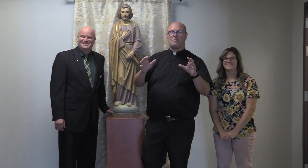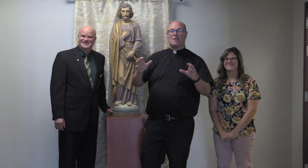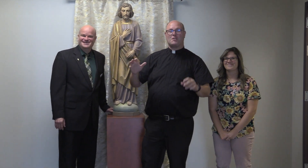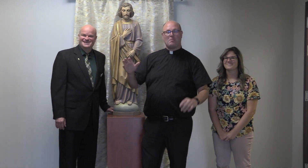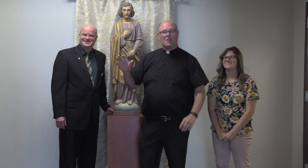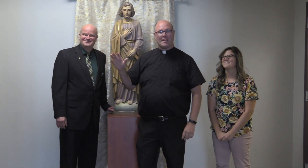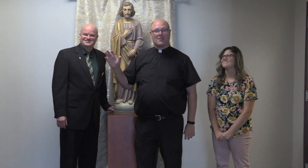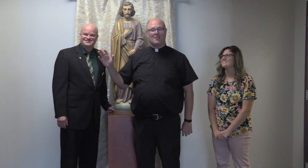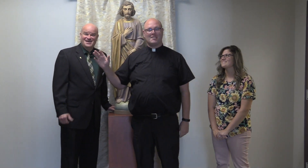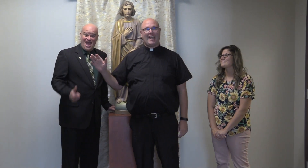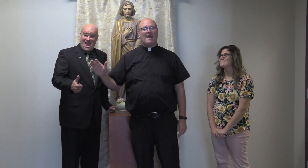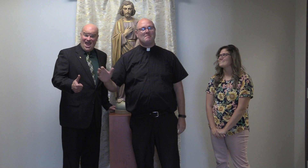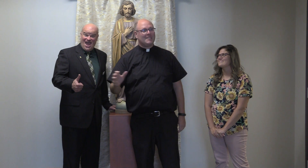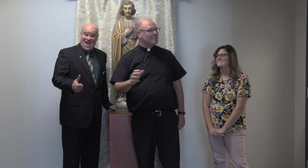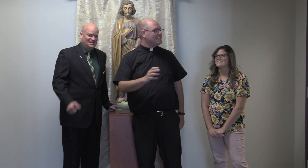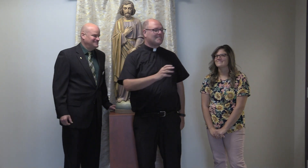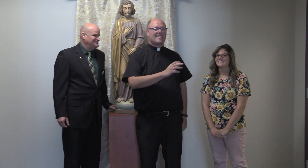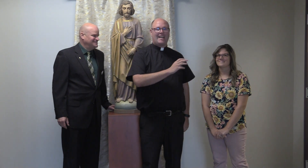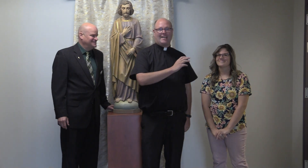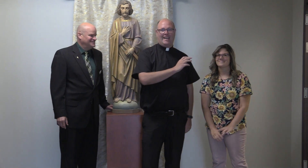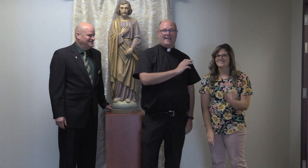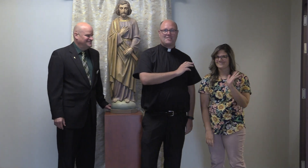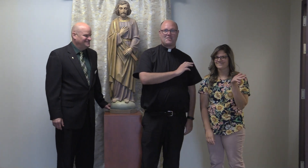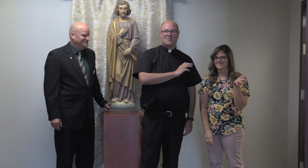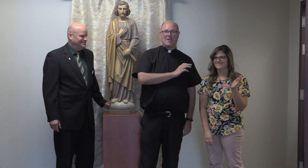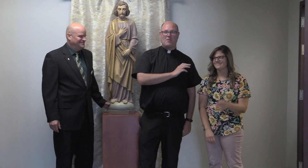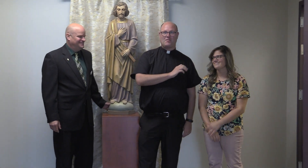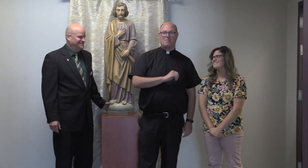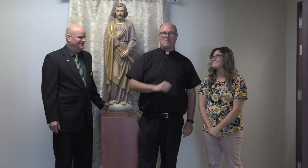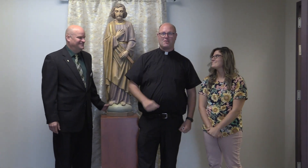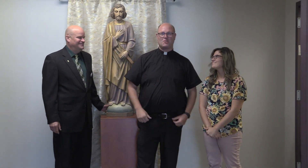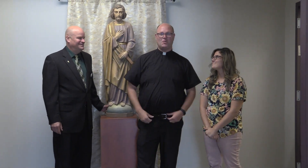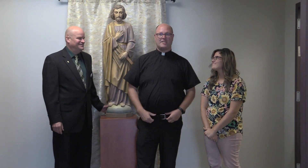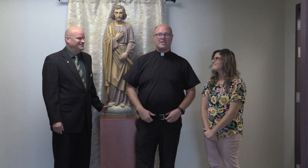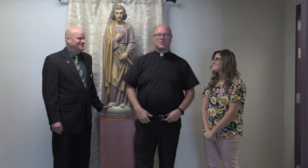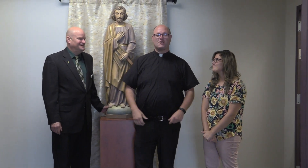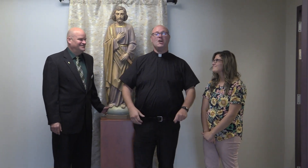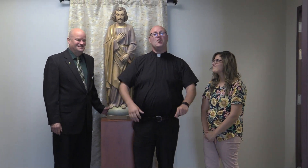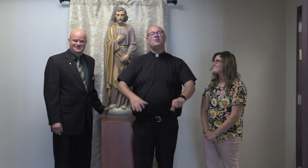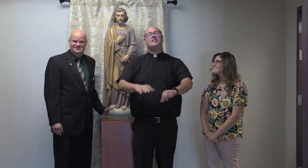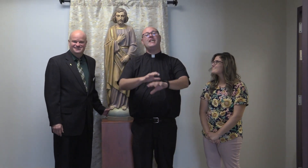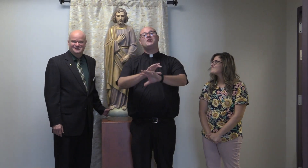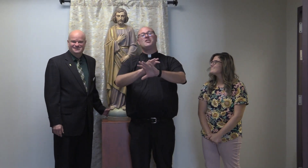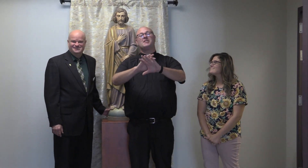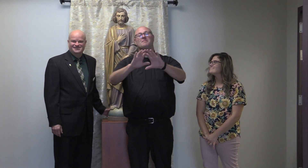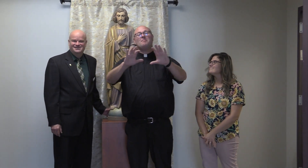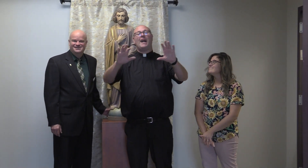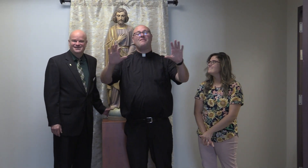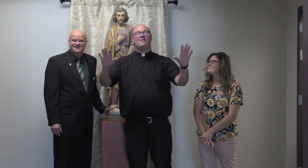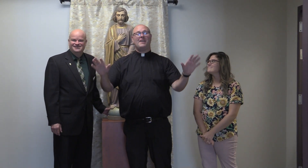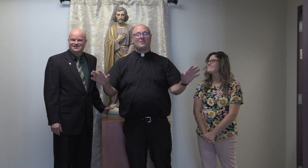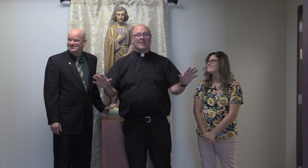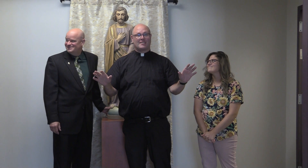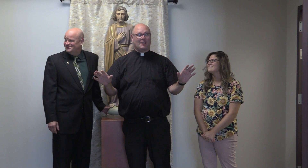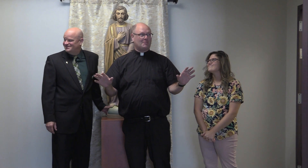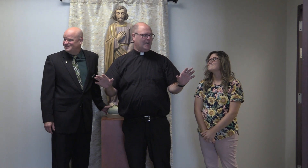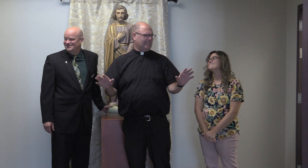Principal Nichols and Mrs. Steingass, okay, one of our middle school teachers who teaches my favorite subject,